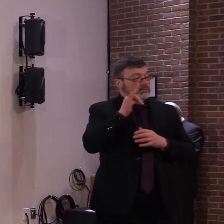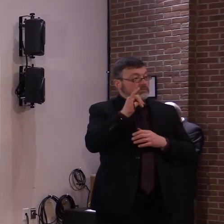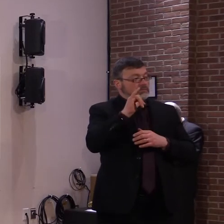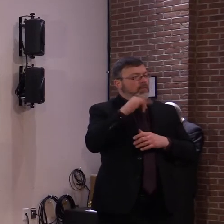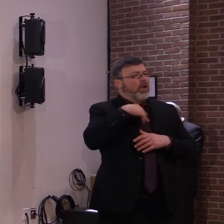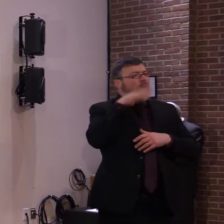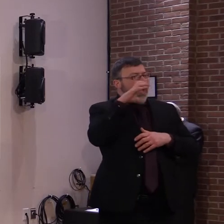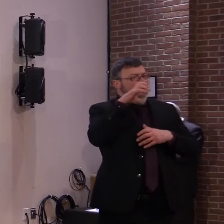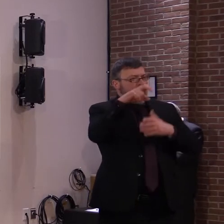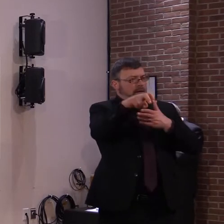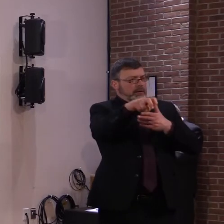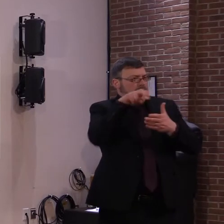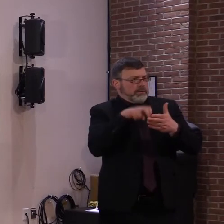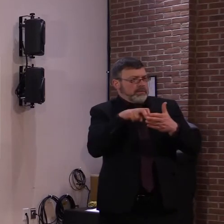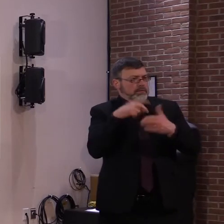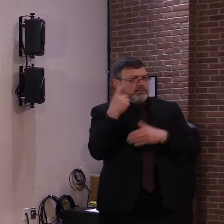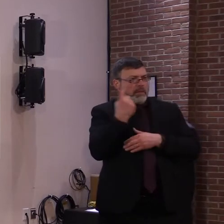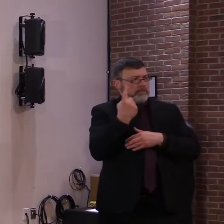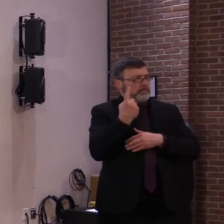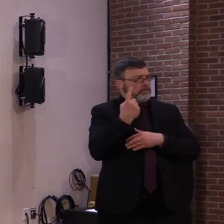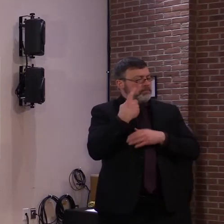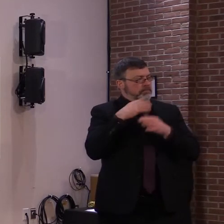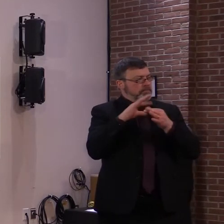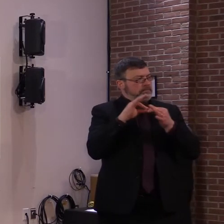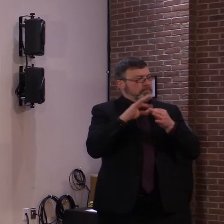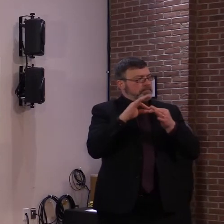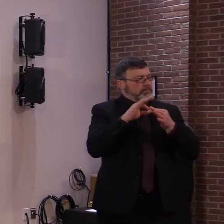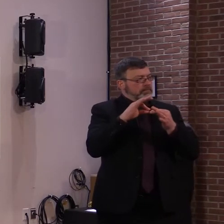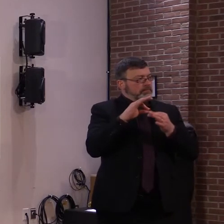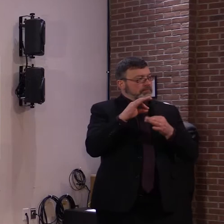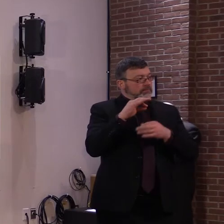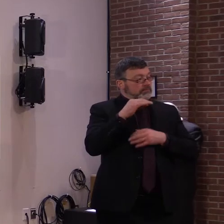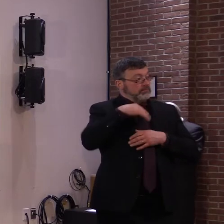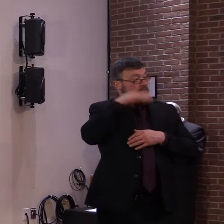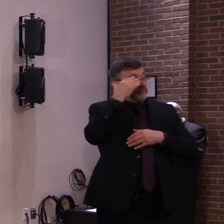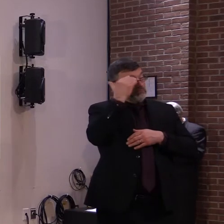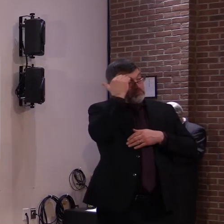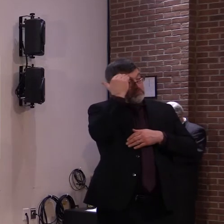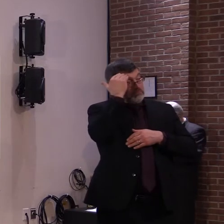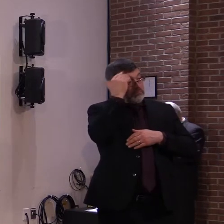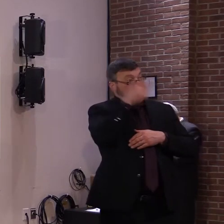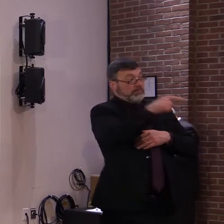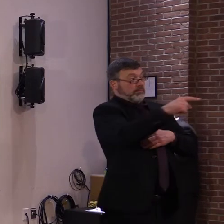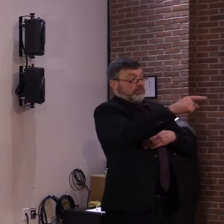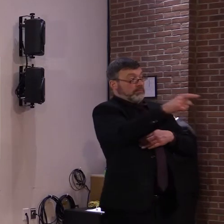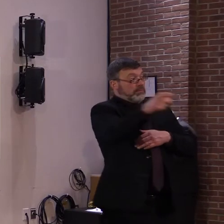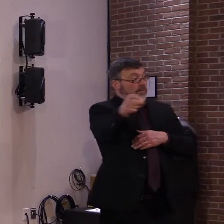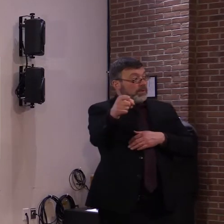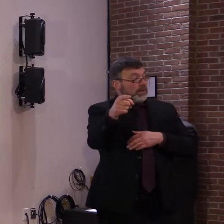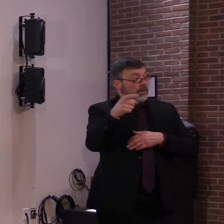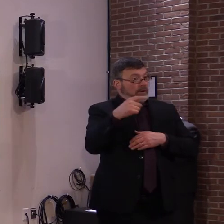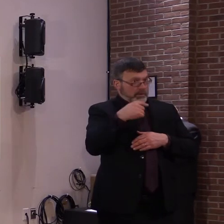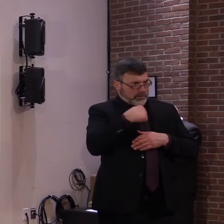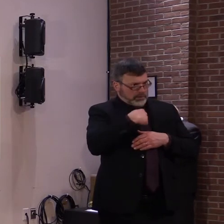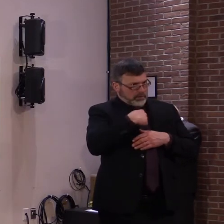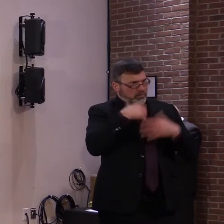across the state are anxious to know when they or their loved ones will be able to get vaccinated,